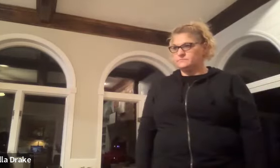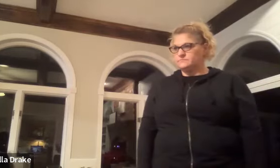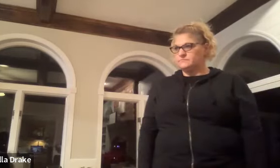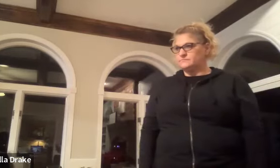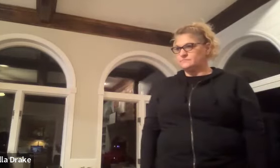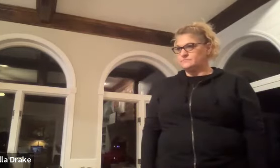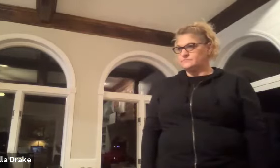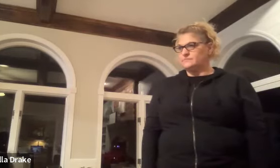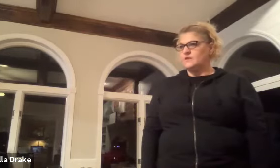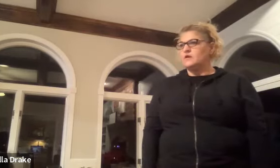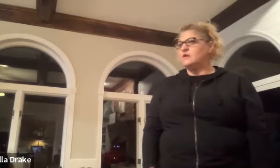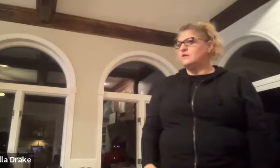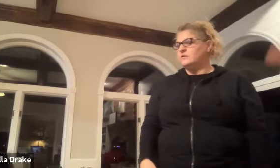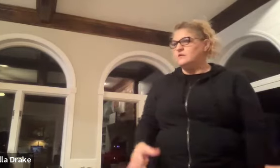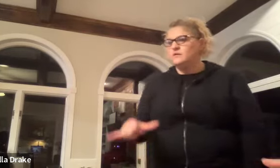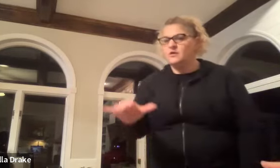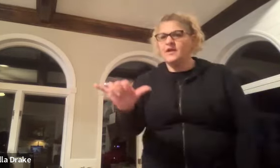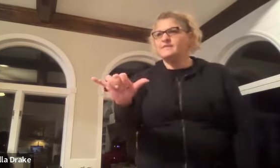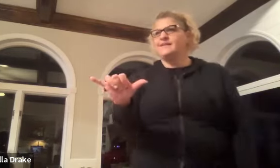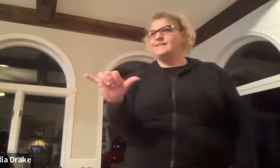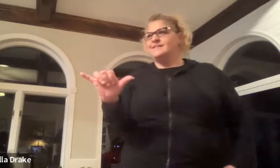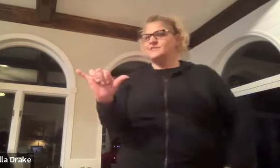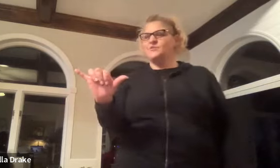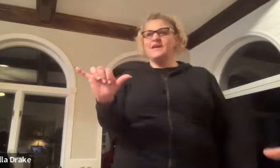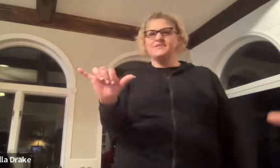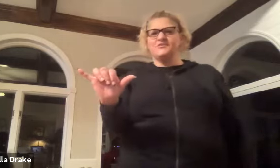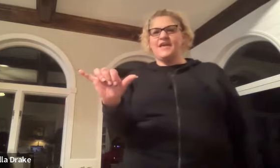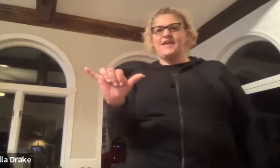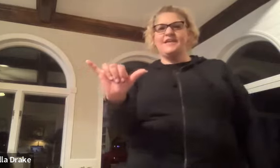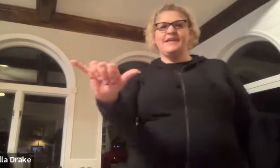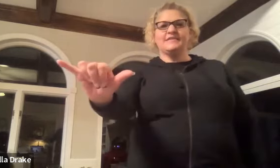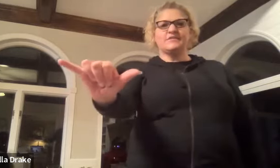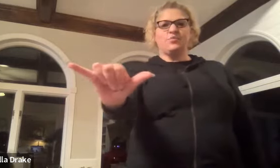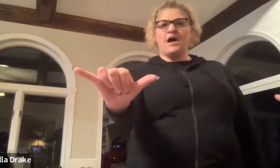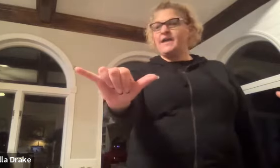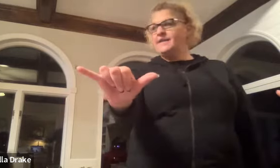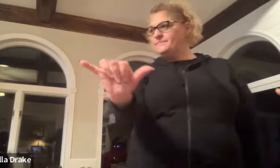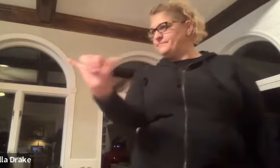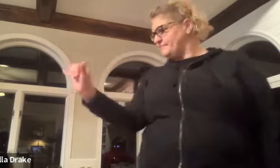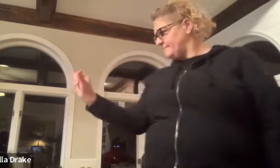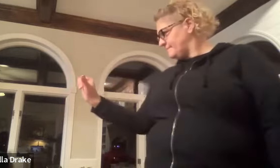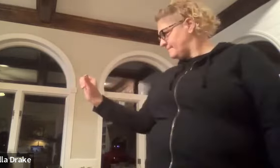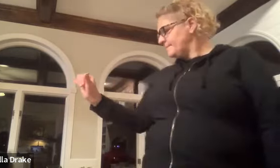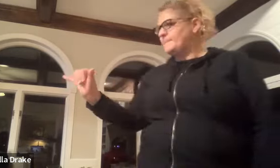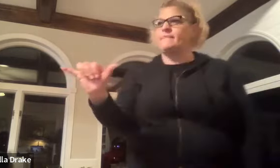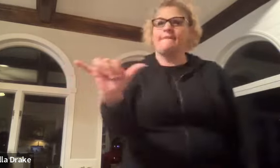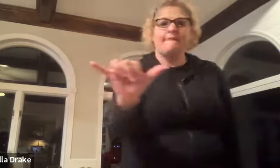this is tomorrow this I just made up okay so yesterday is the why and